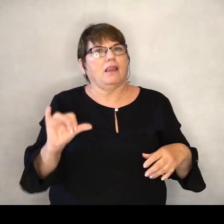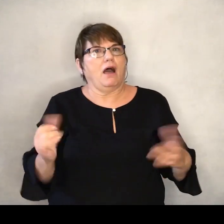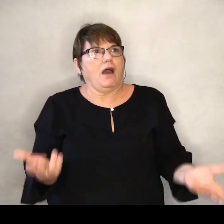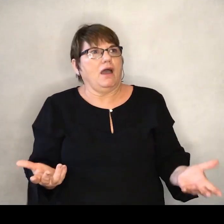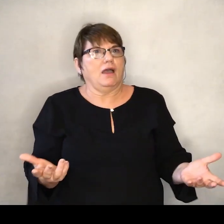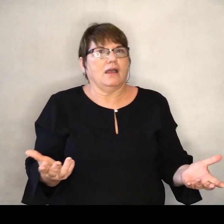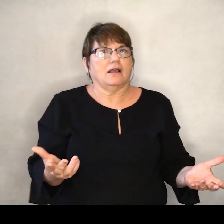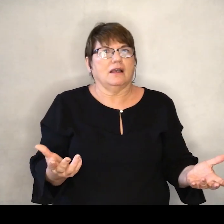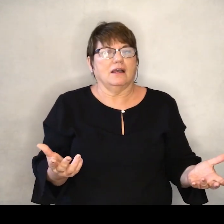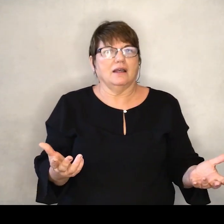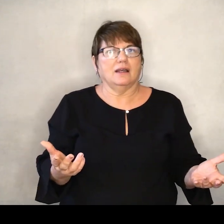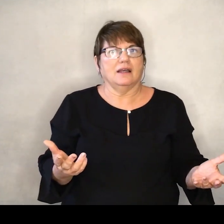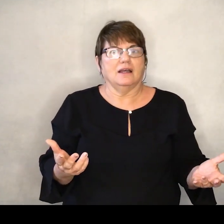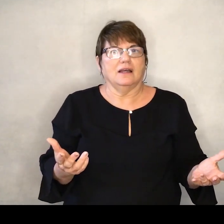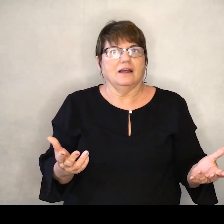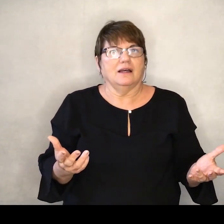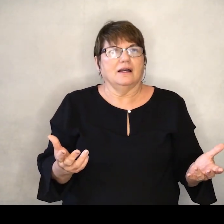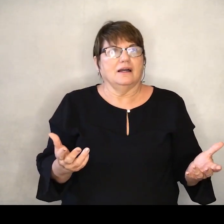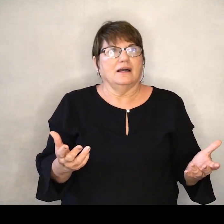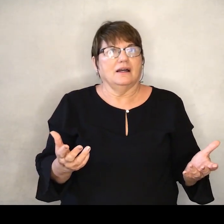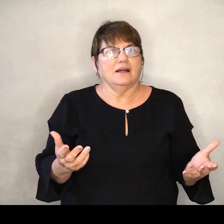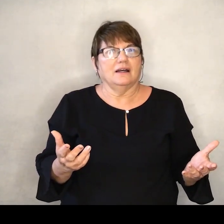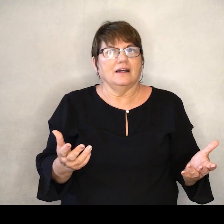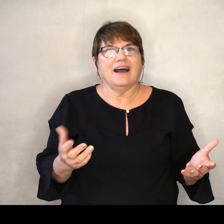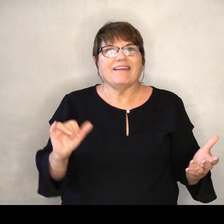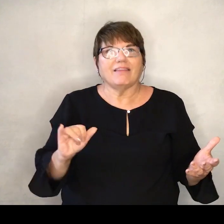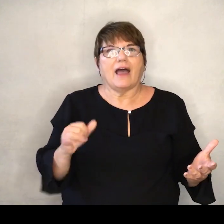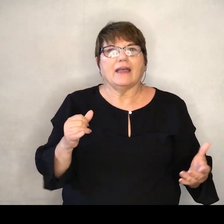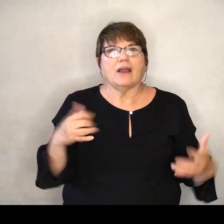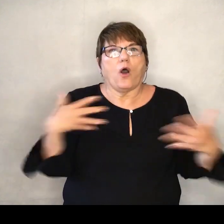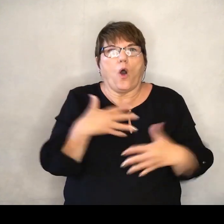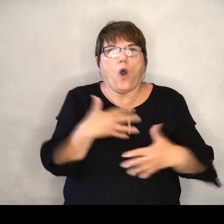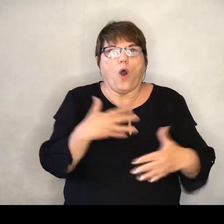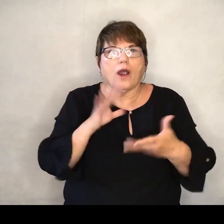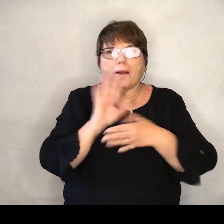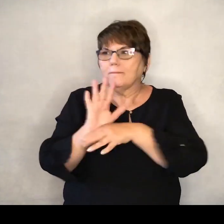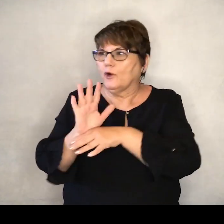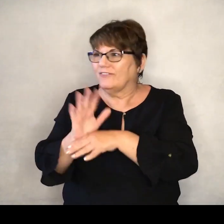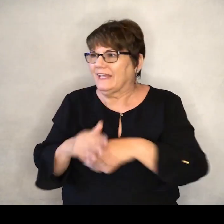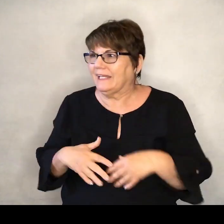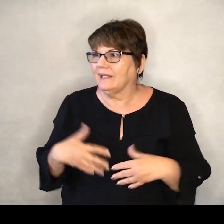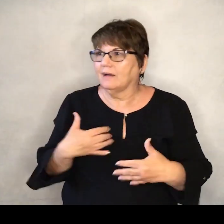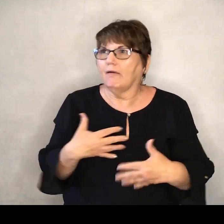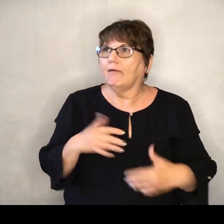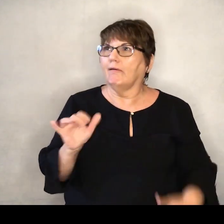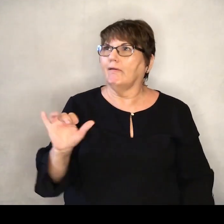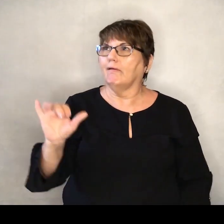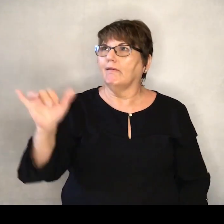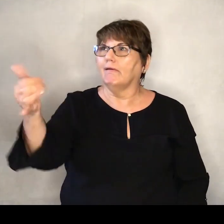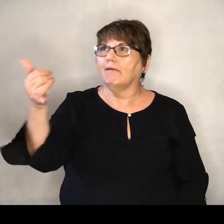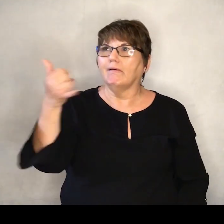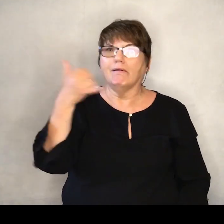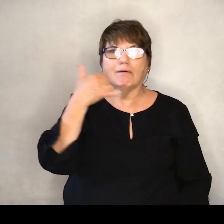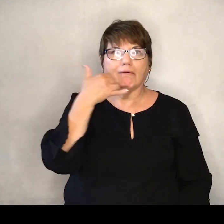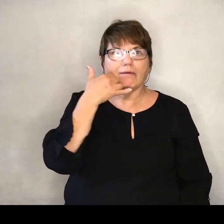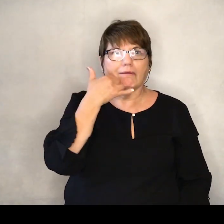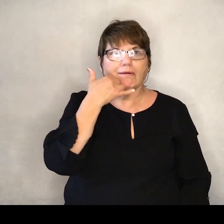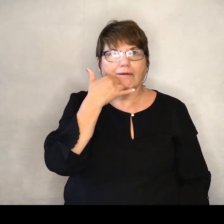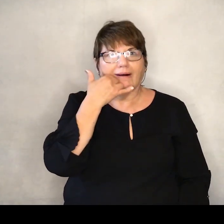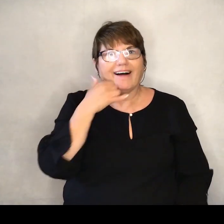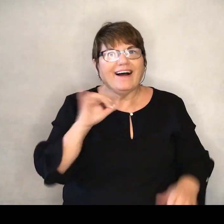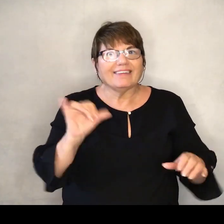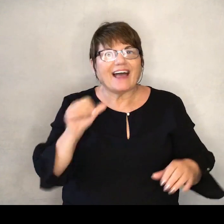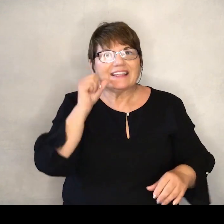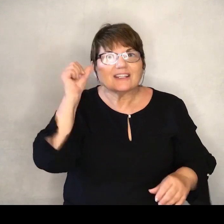well, like the pivotal moment of a horror story. You know? A movie. A horror movie. I was like watching. What was I watching